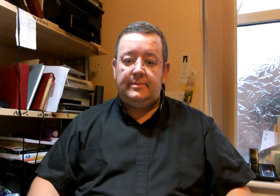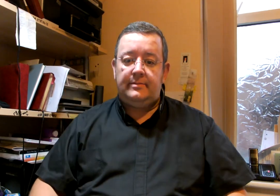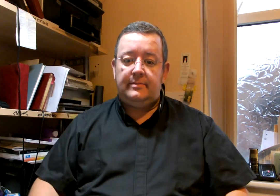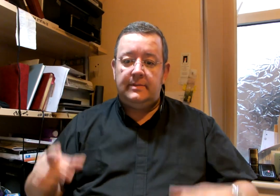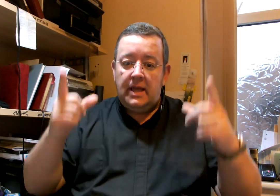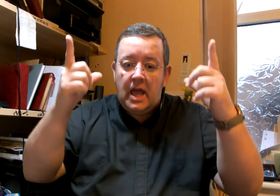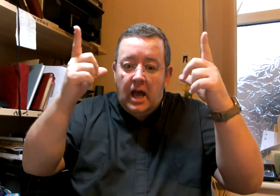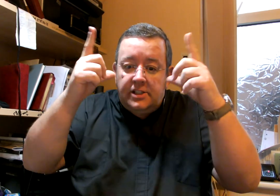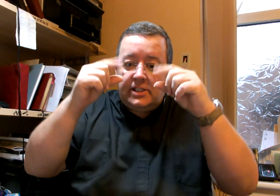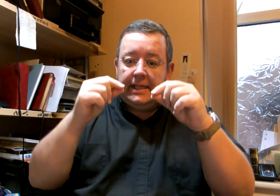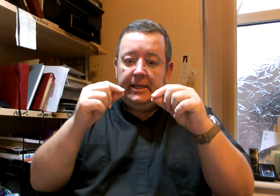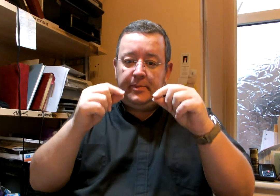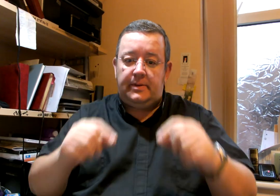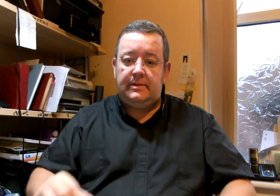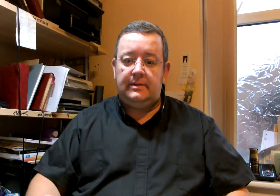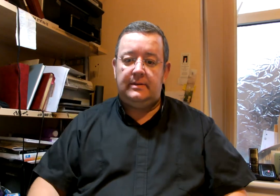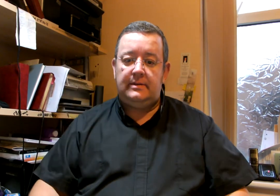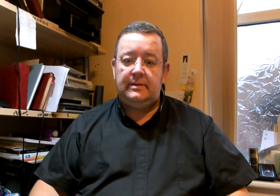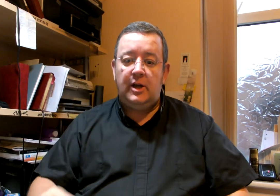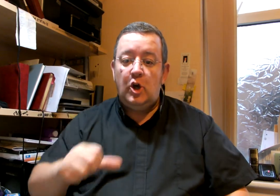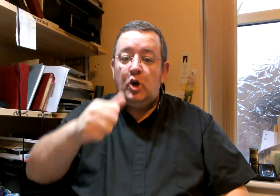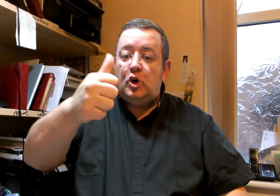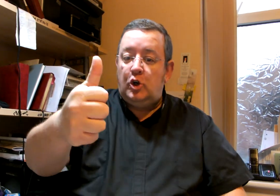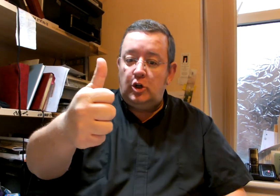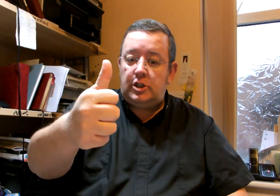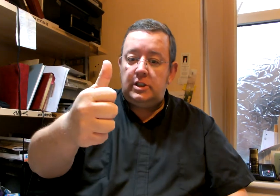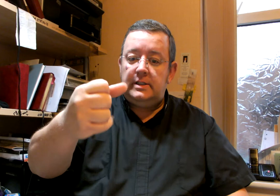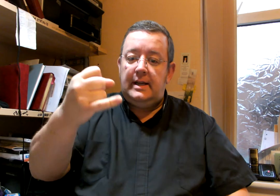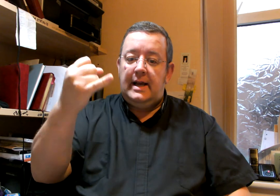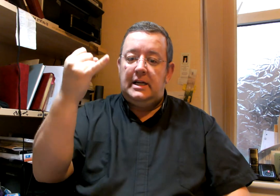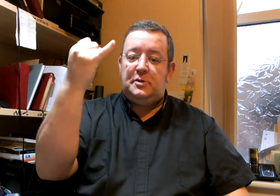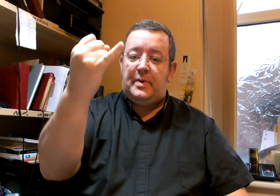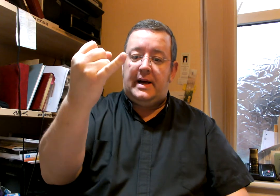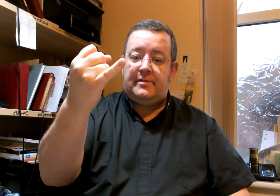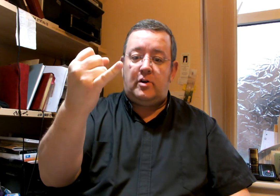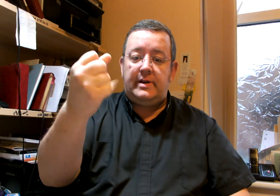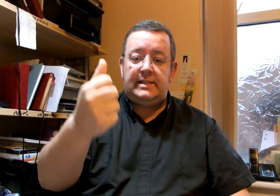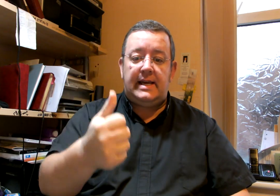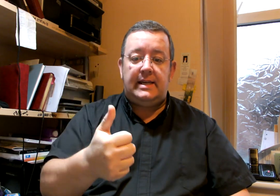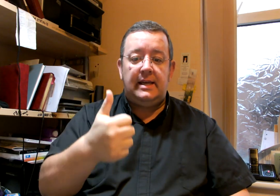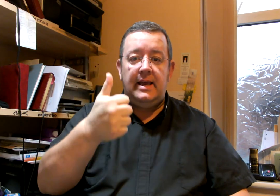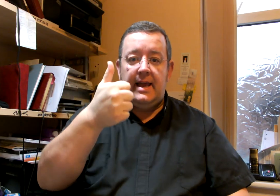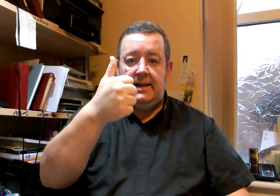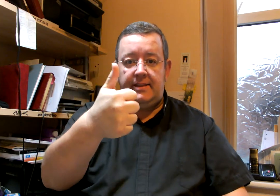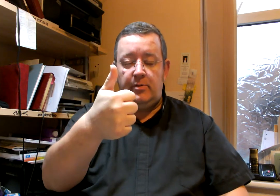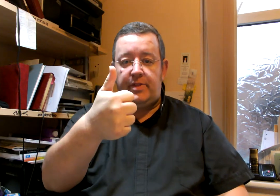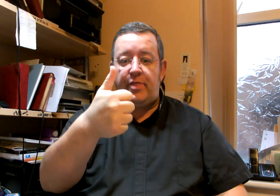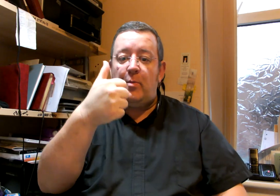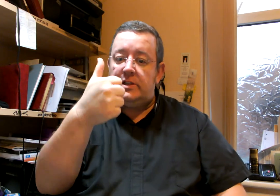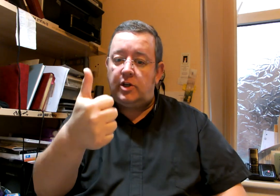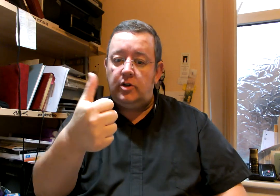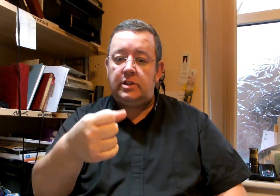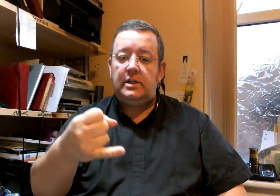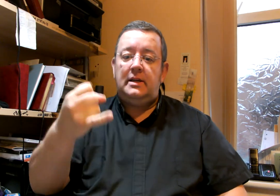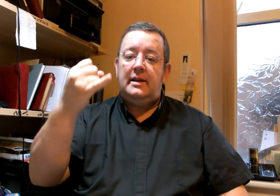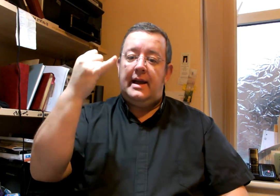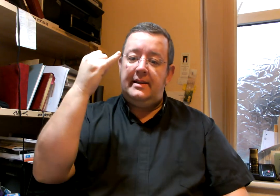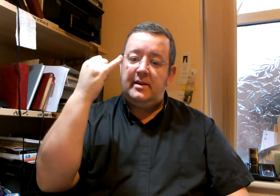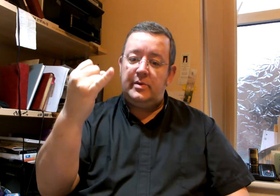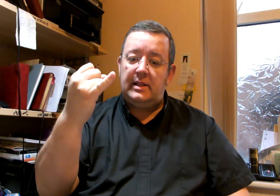Awake. Asleep. Good. And bad. I've already said anything with the thumb is good. Anything with the